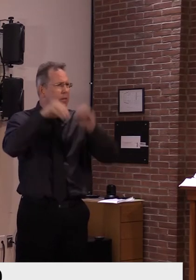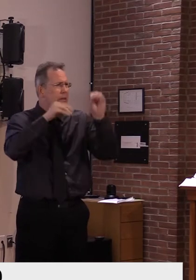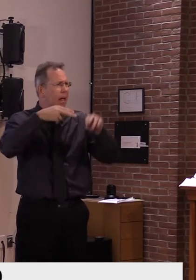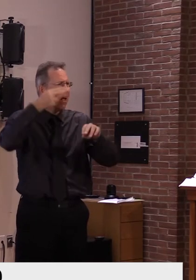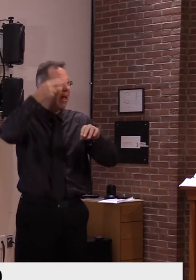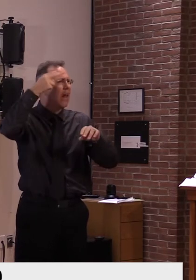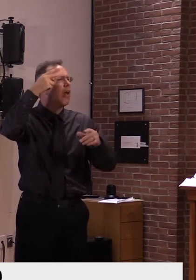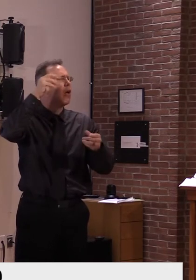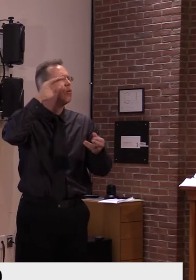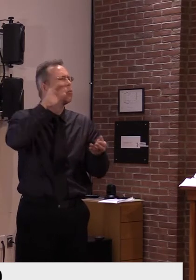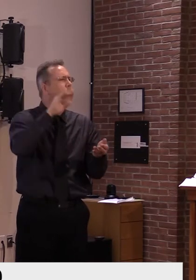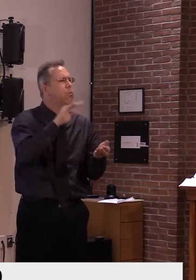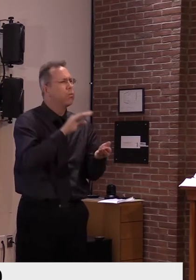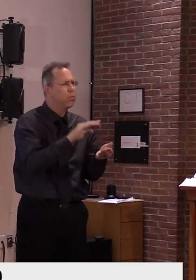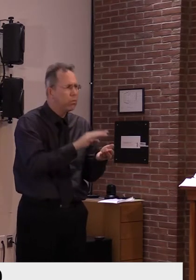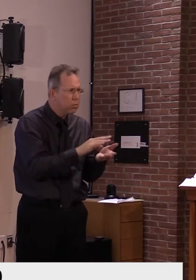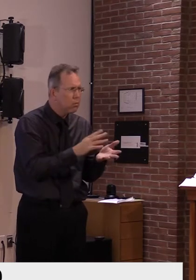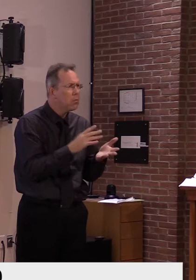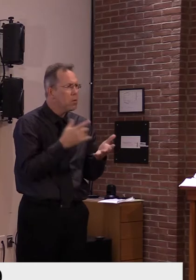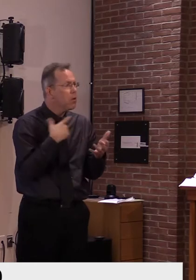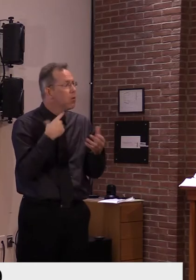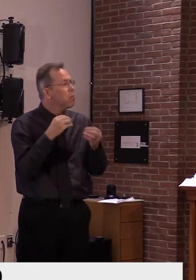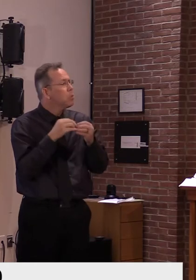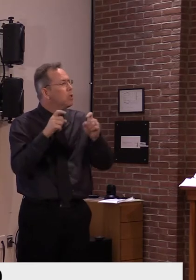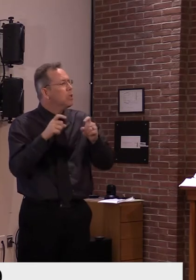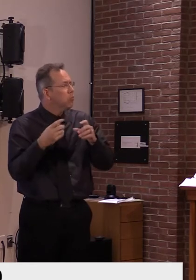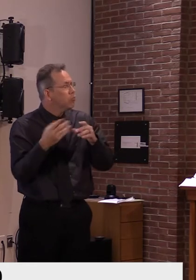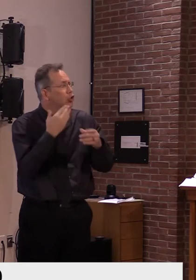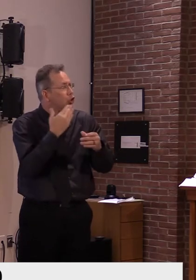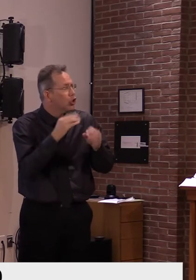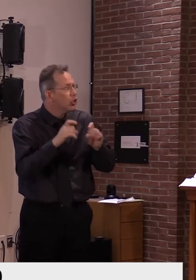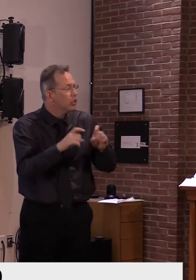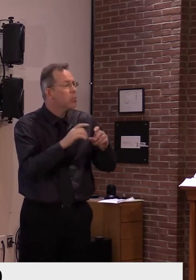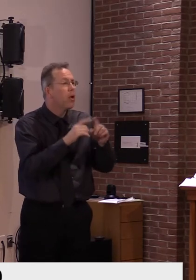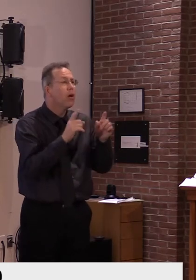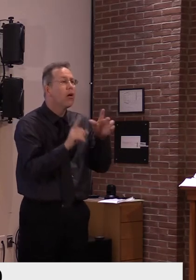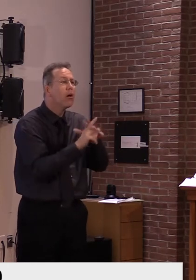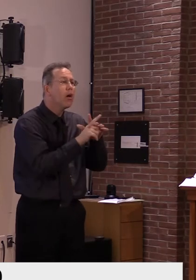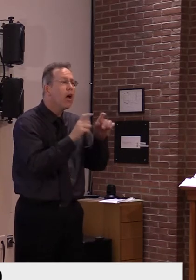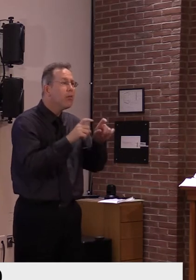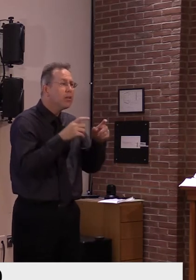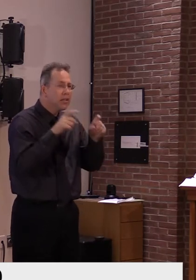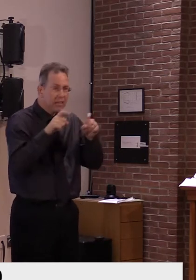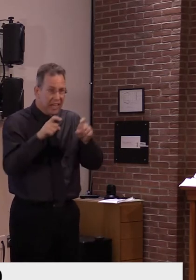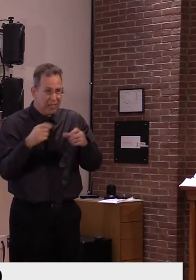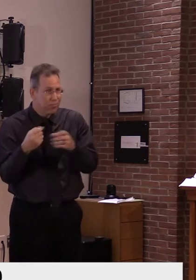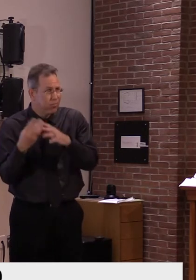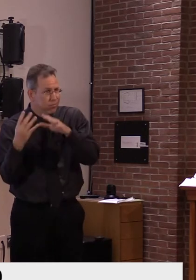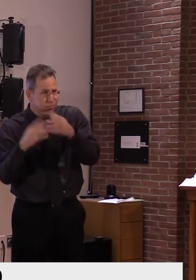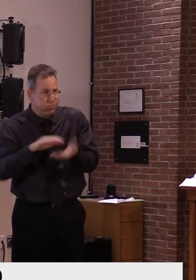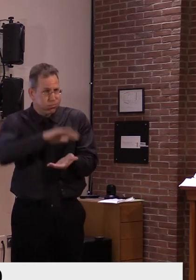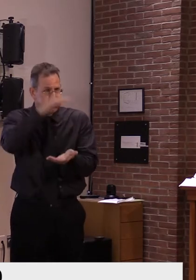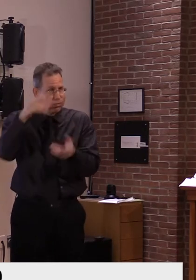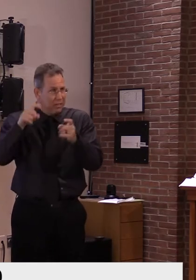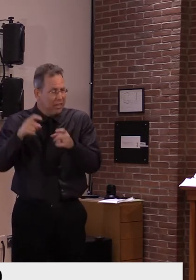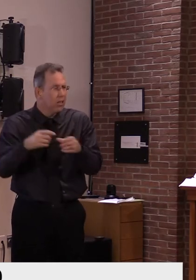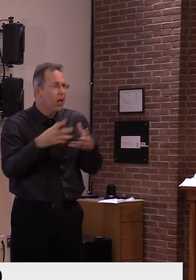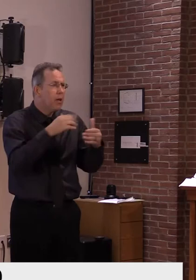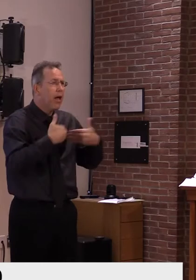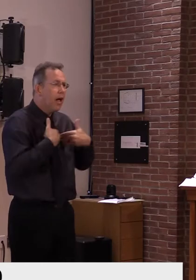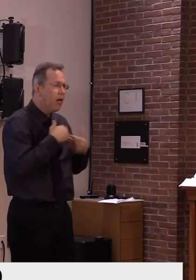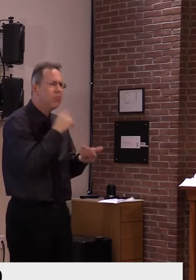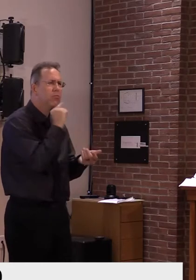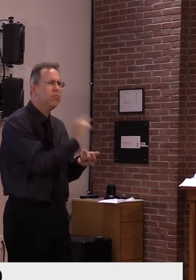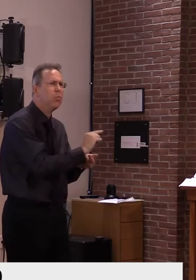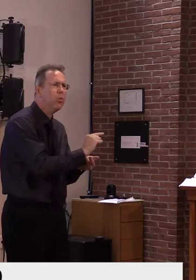are, that's important piece of context for Vermont is to keep in mind. Similarly on hospitalizations, you can see that hospitalizations are